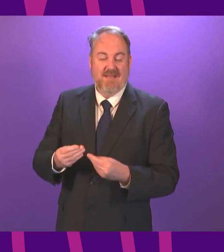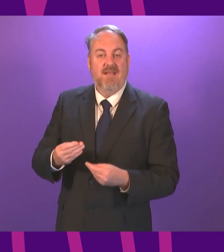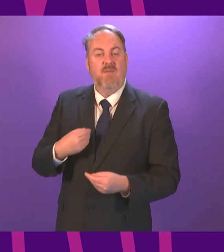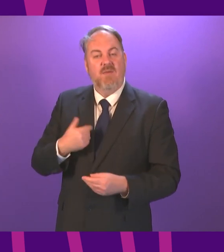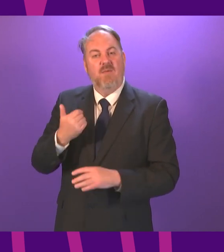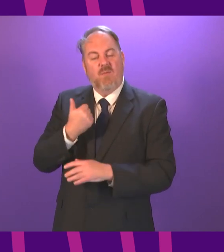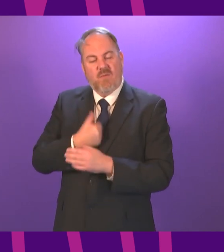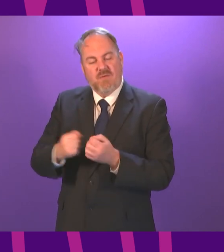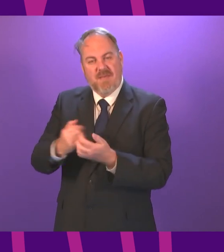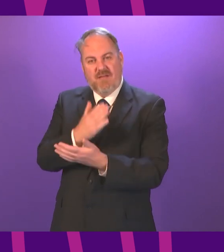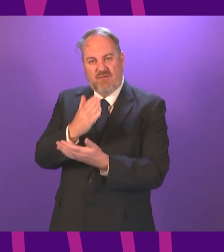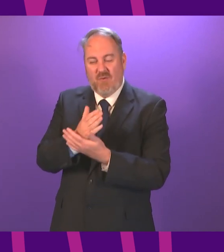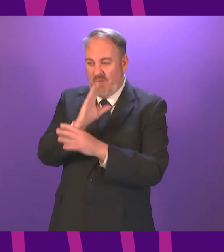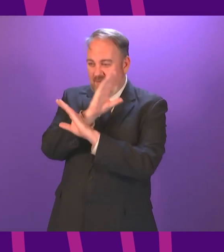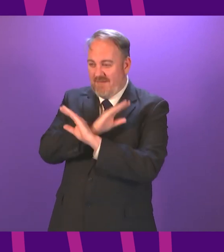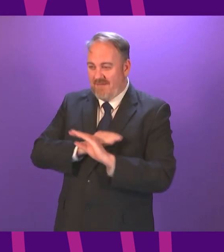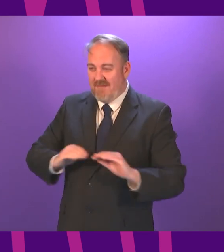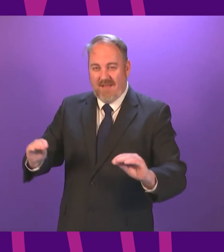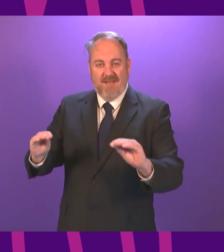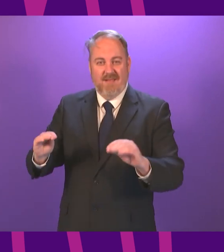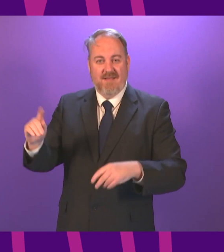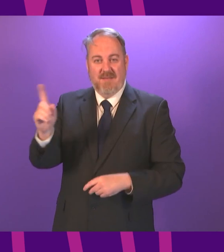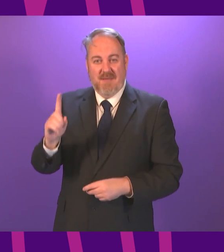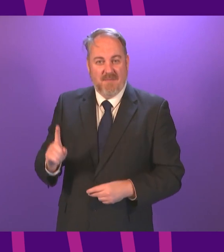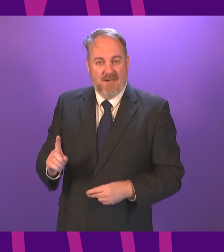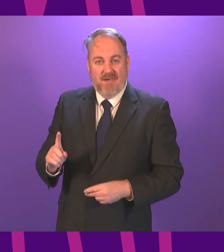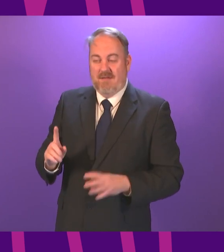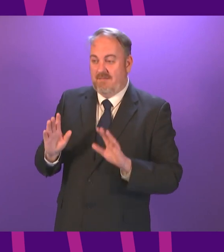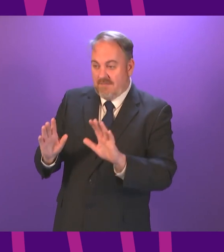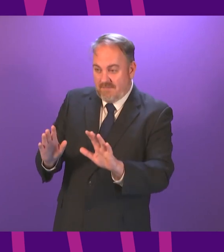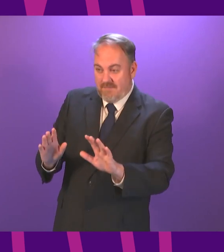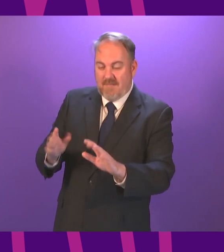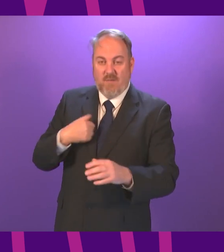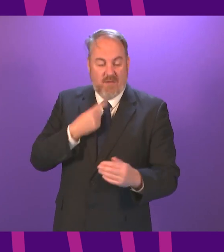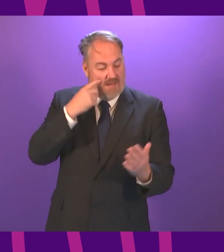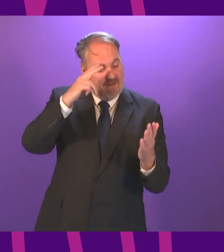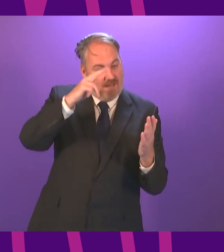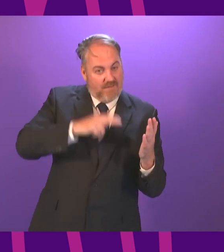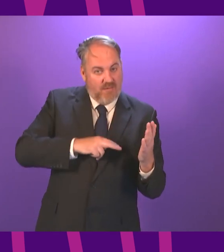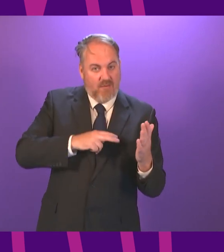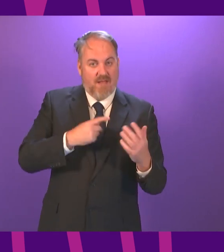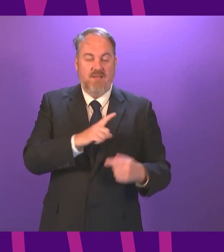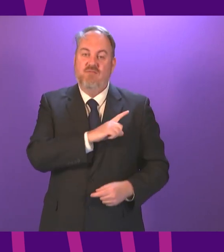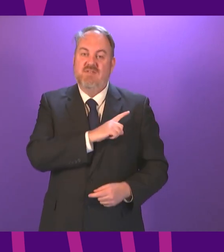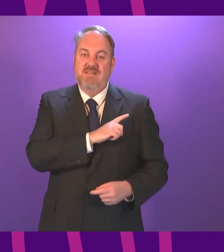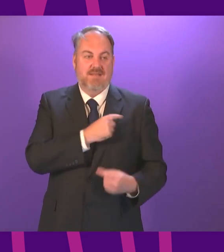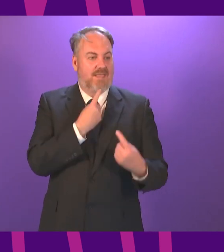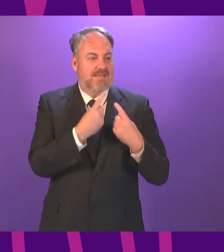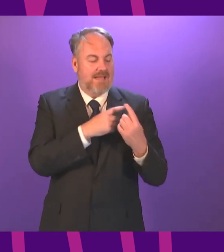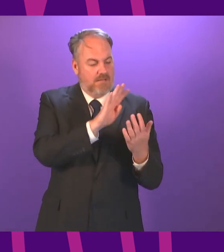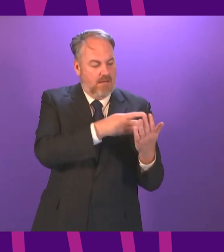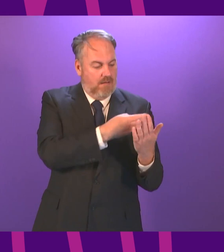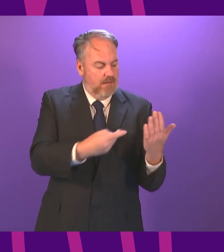opportunity as we possibly can do to be able to see the data that allows us to take decisions. that, for example, in this circumstance,